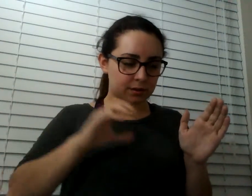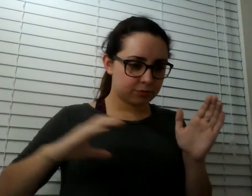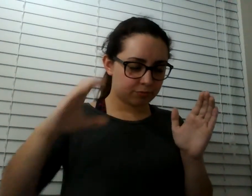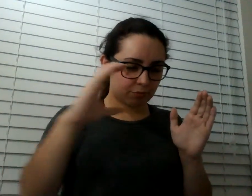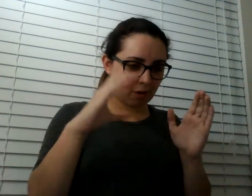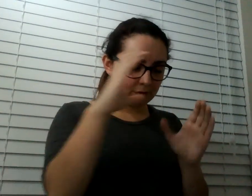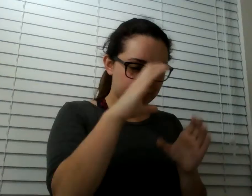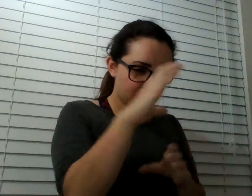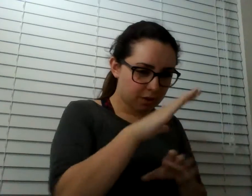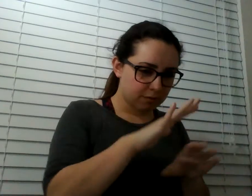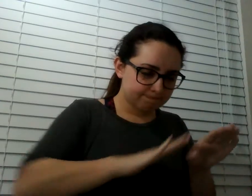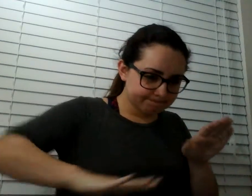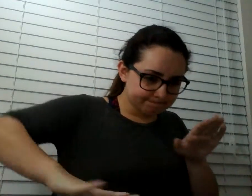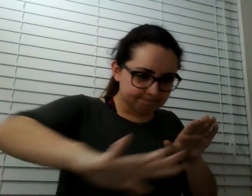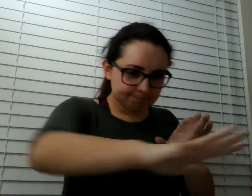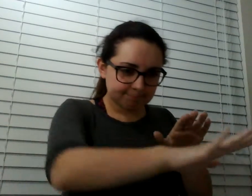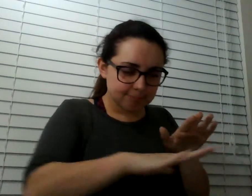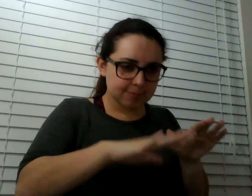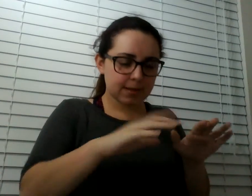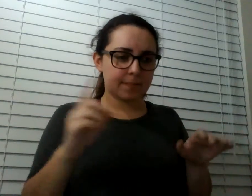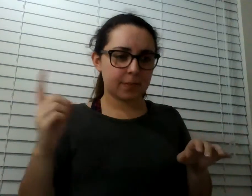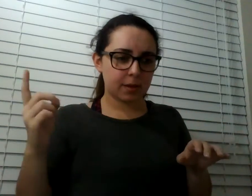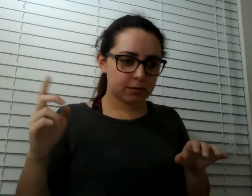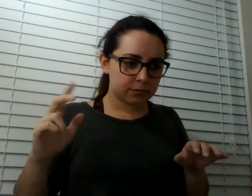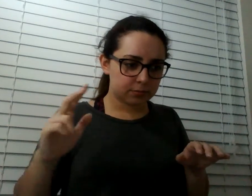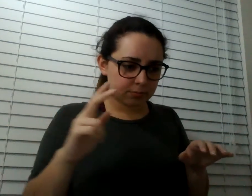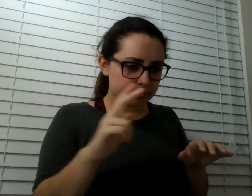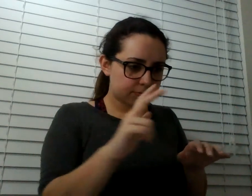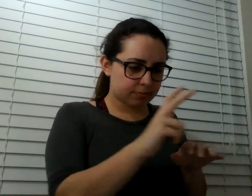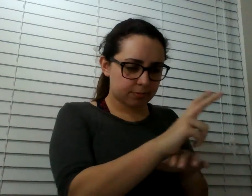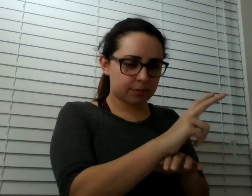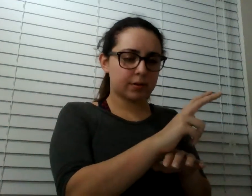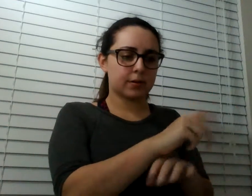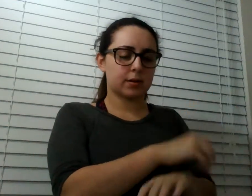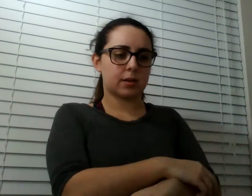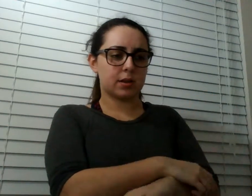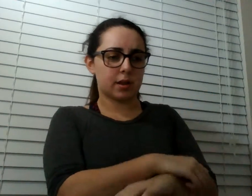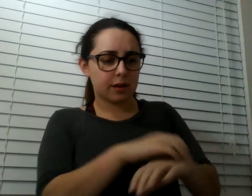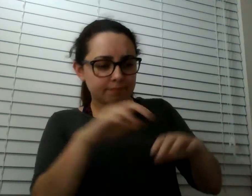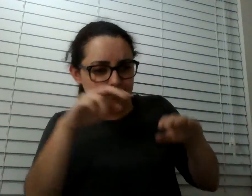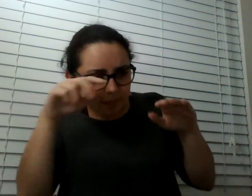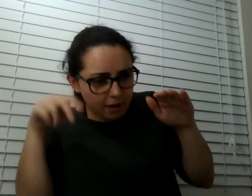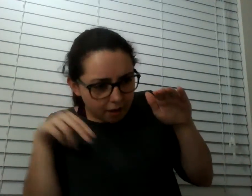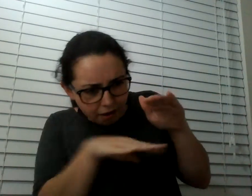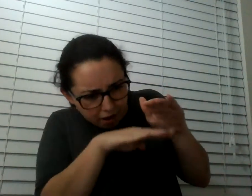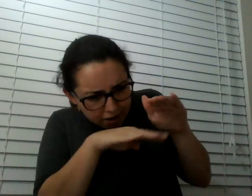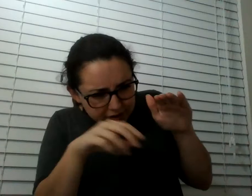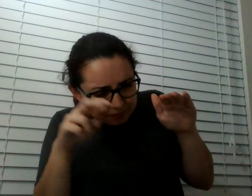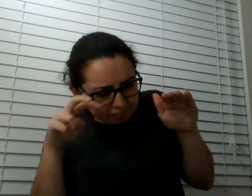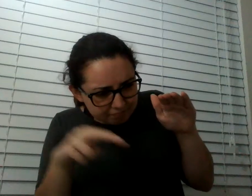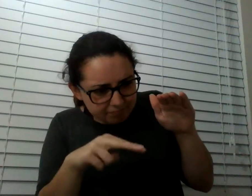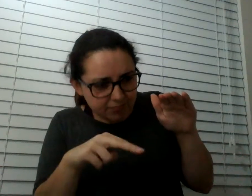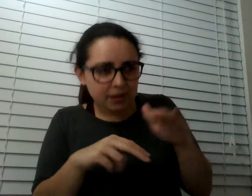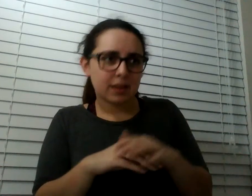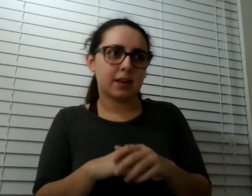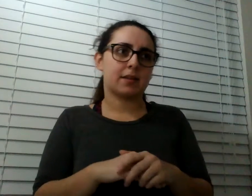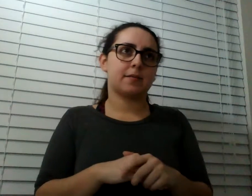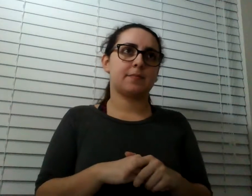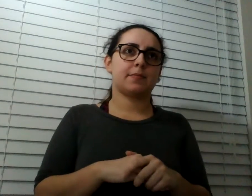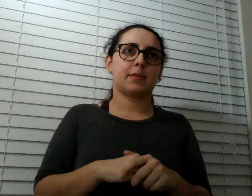We're, like, walking around. Giant tumbled boulders looking under. We've got, like, a quarter of a mile of canyon phase to